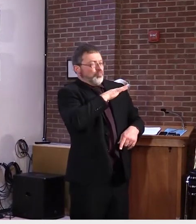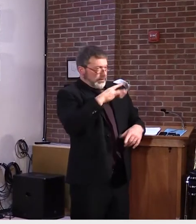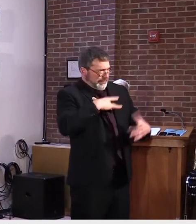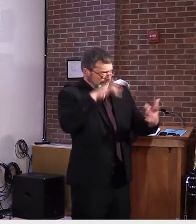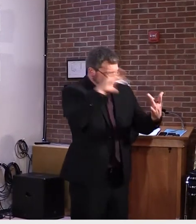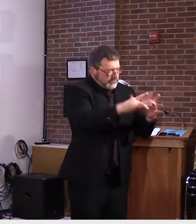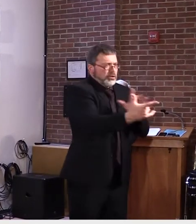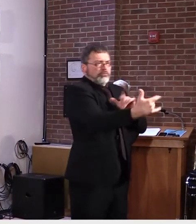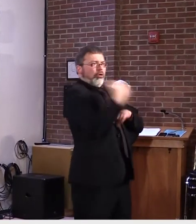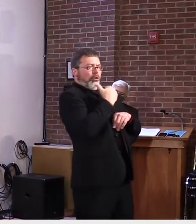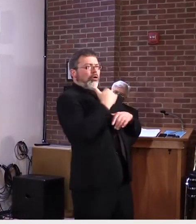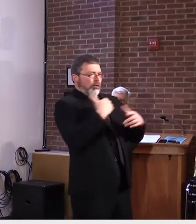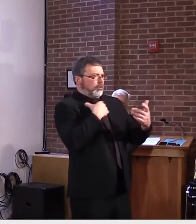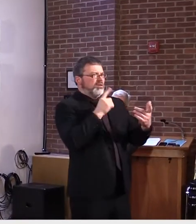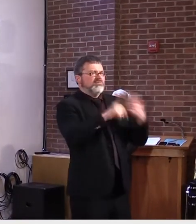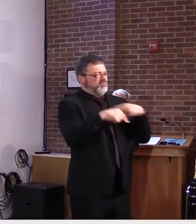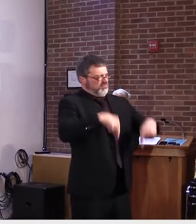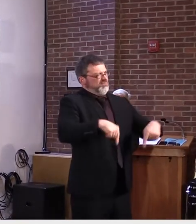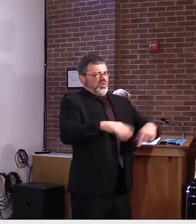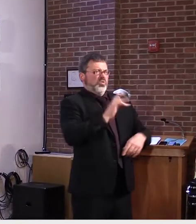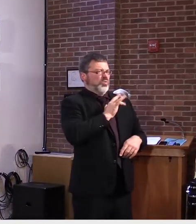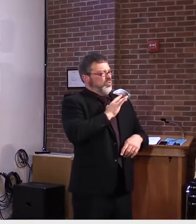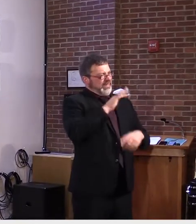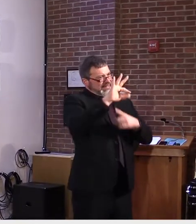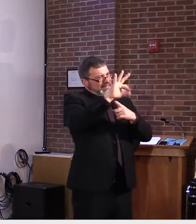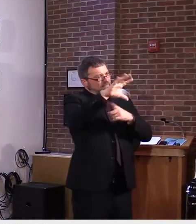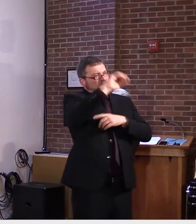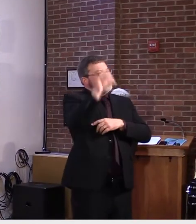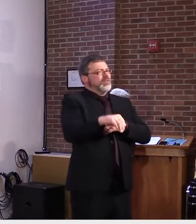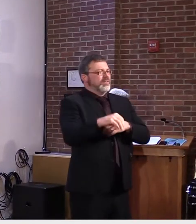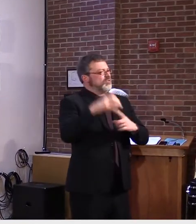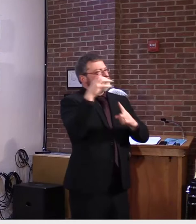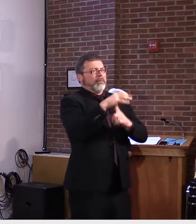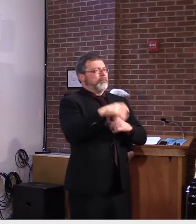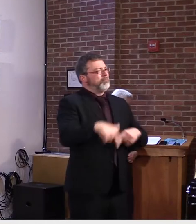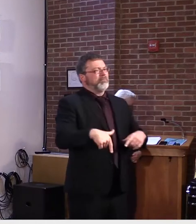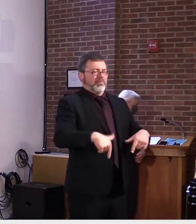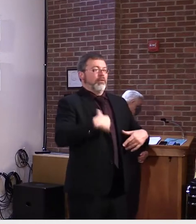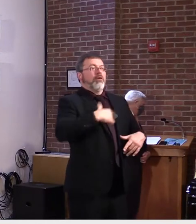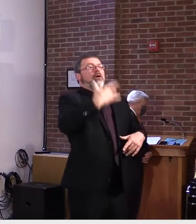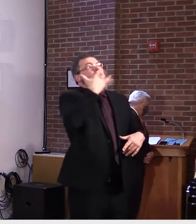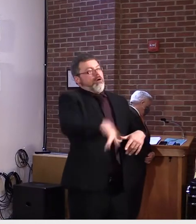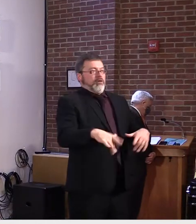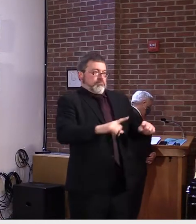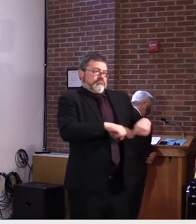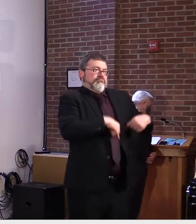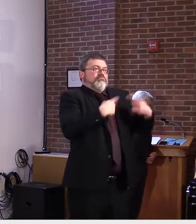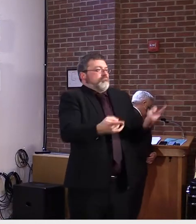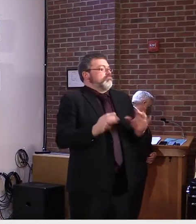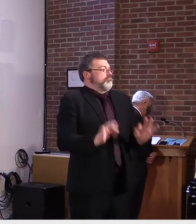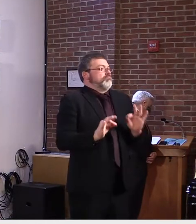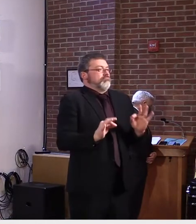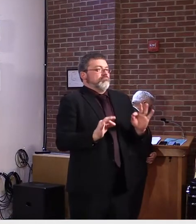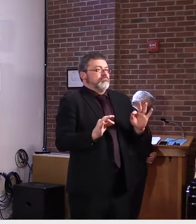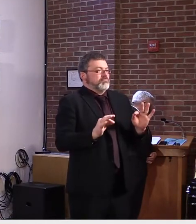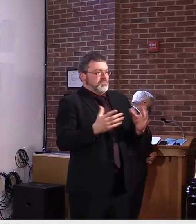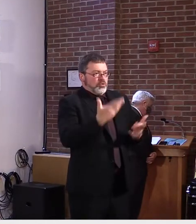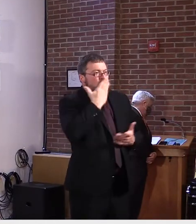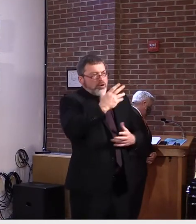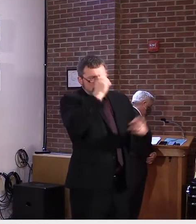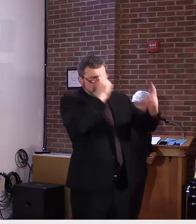into that kind of difficulty. So to summarize, you know, to this point in time, we're able to effectively